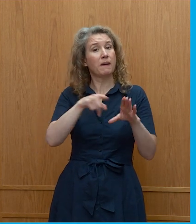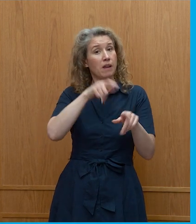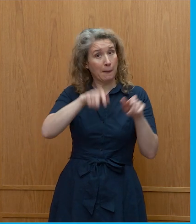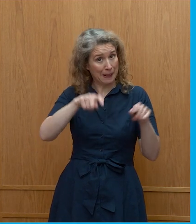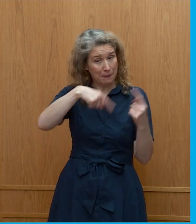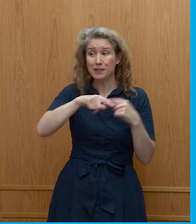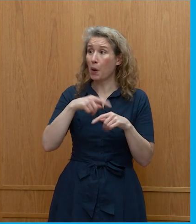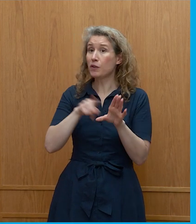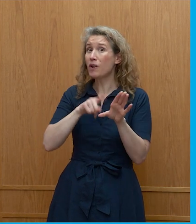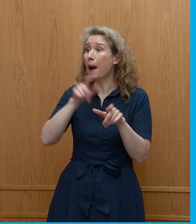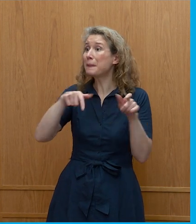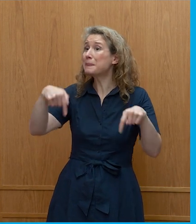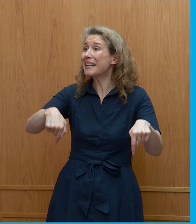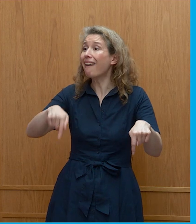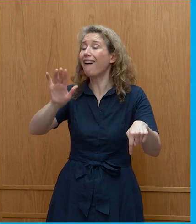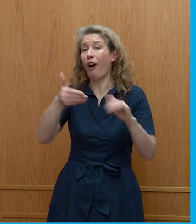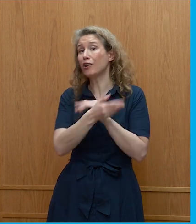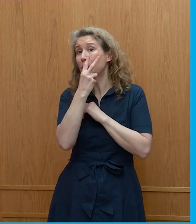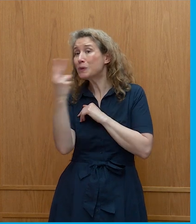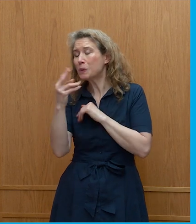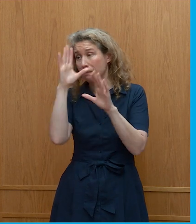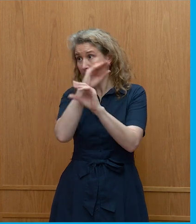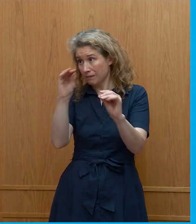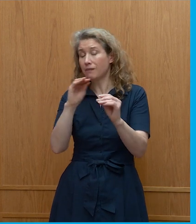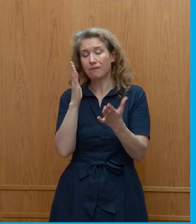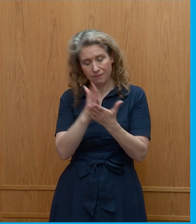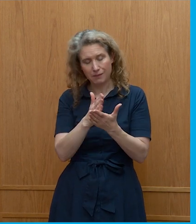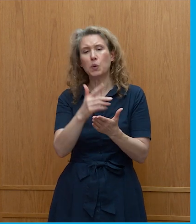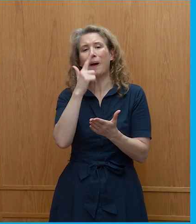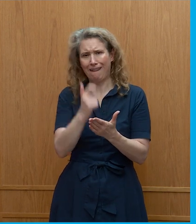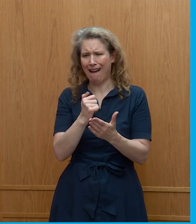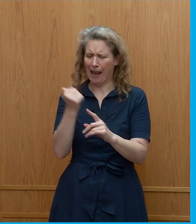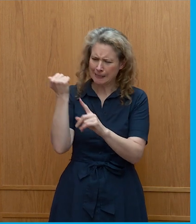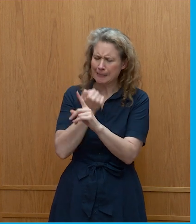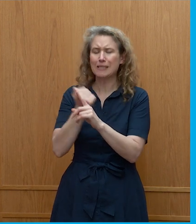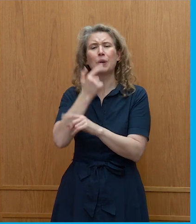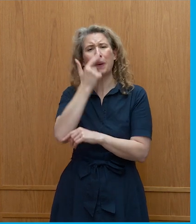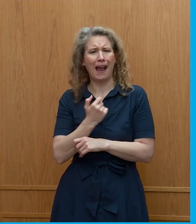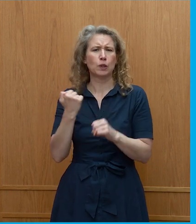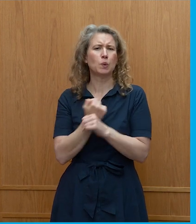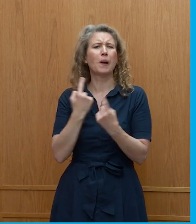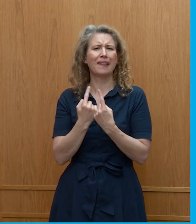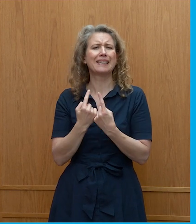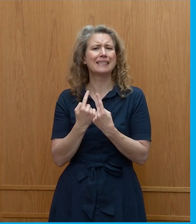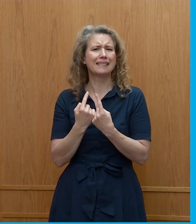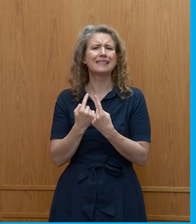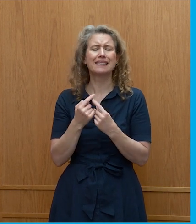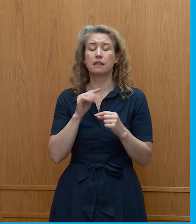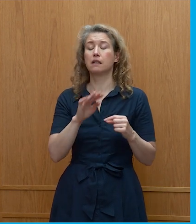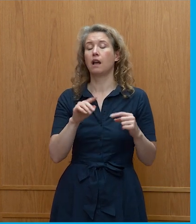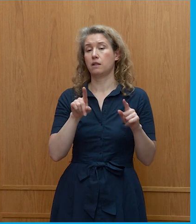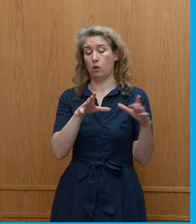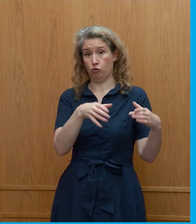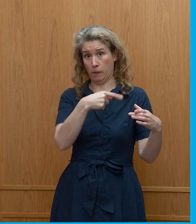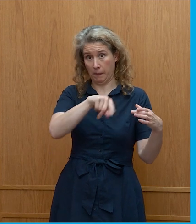all of the people younger than me in this audience, please know there are avenues for you to act even now. And also a group